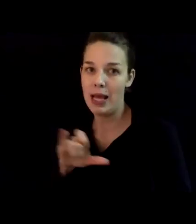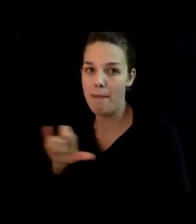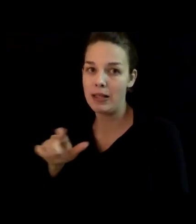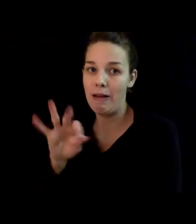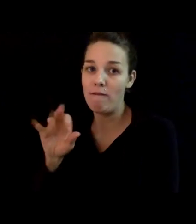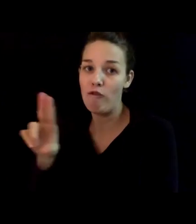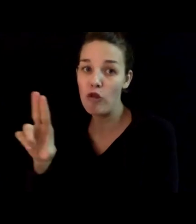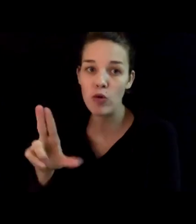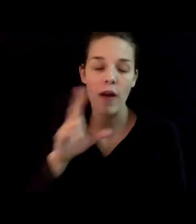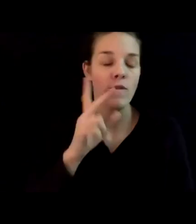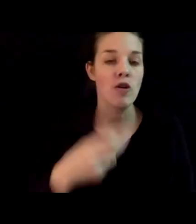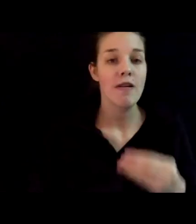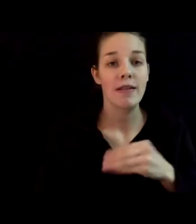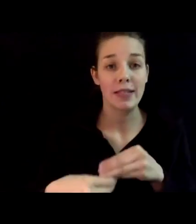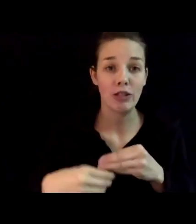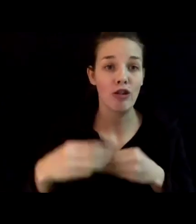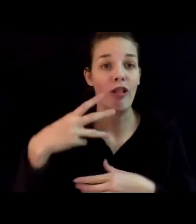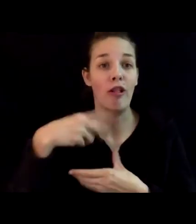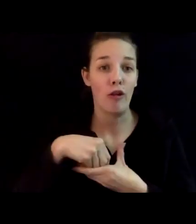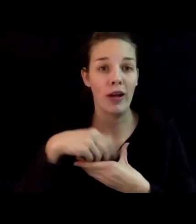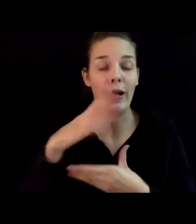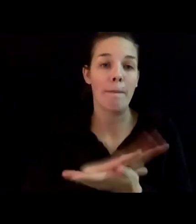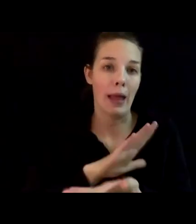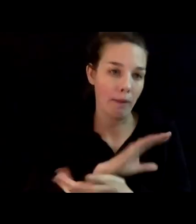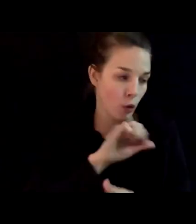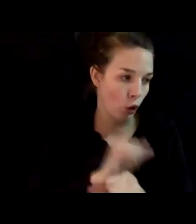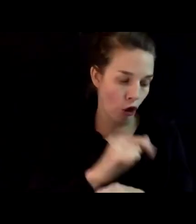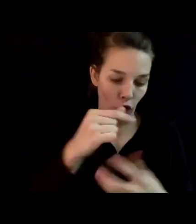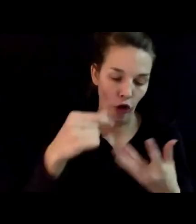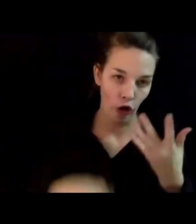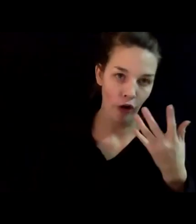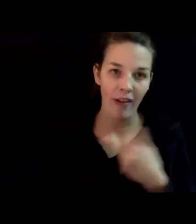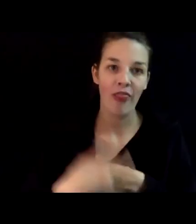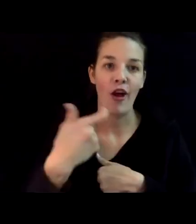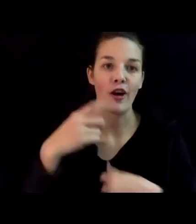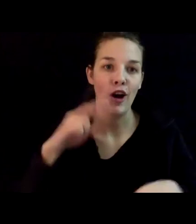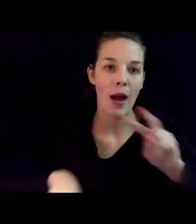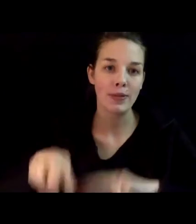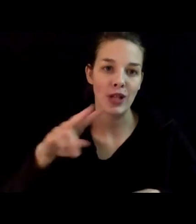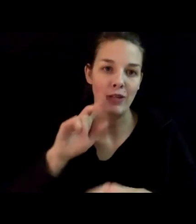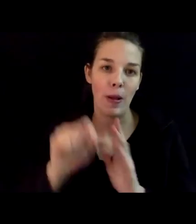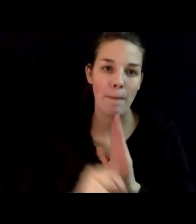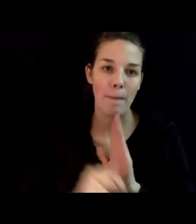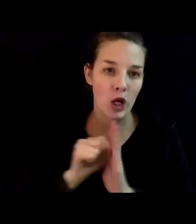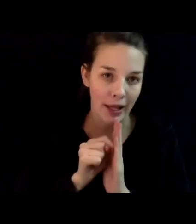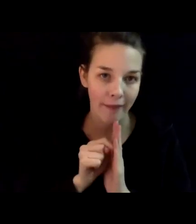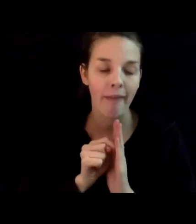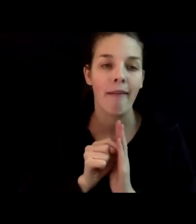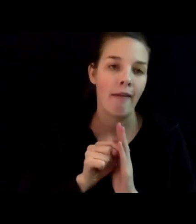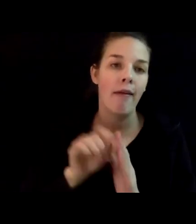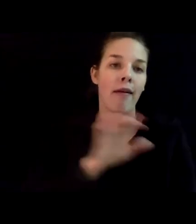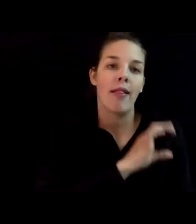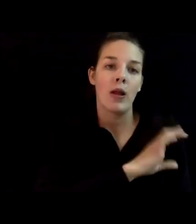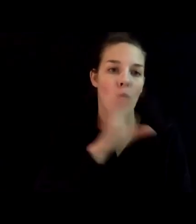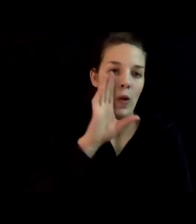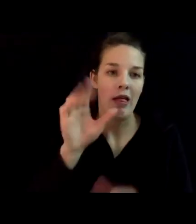including additional paperwork and a longer observational period. Our clinics will continue